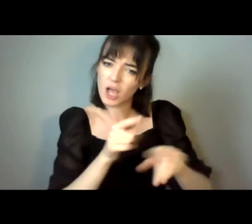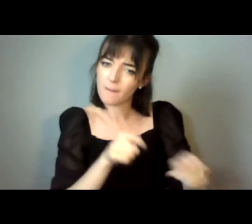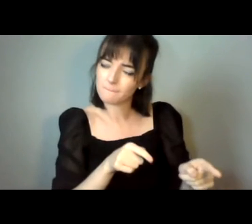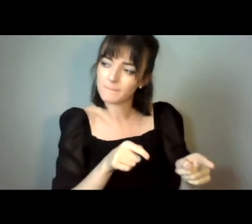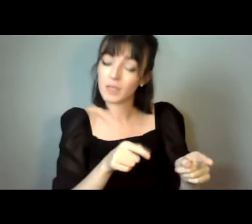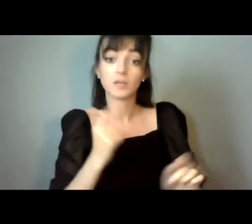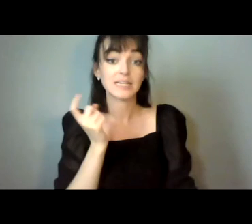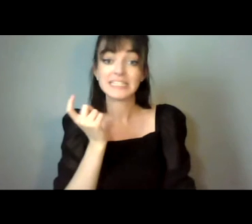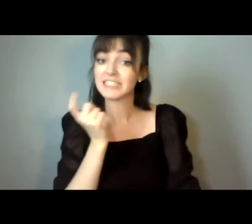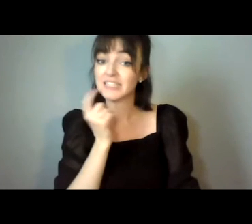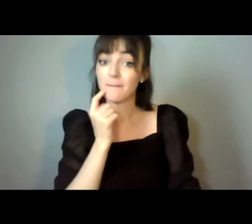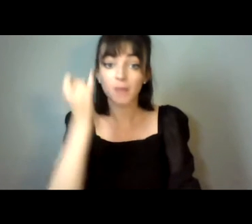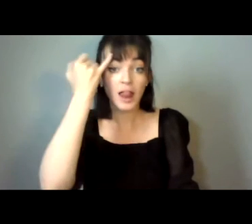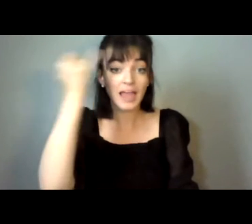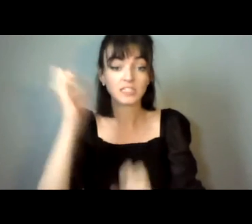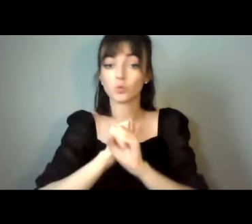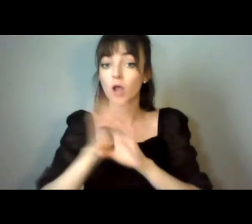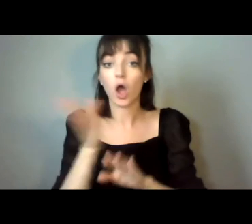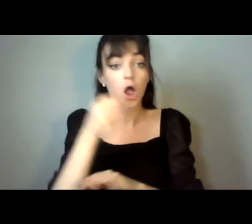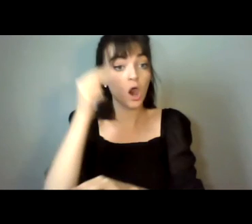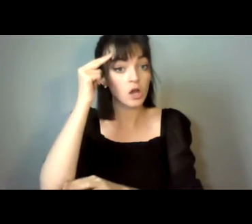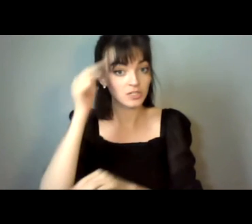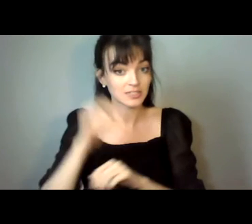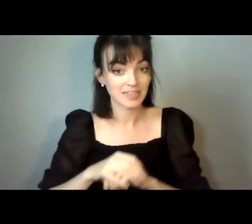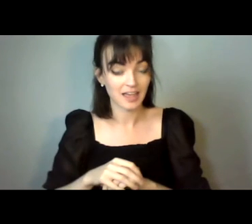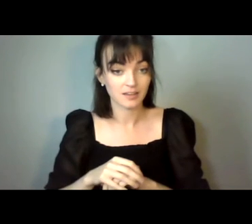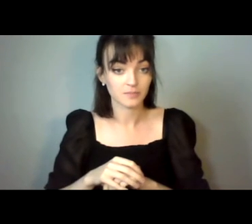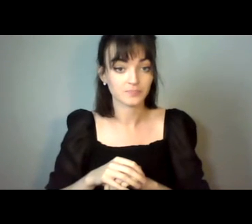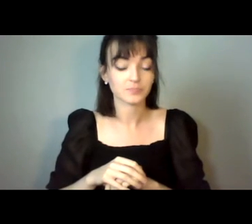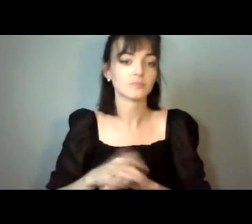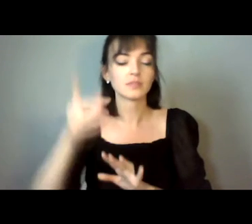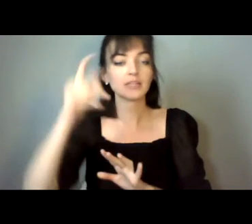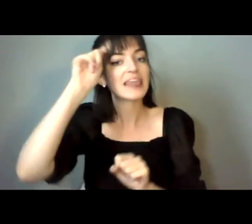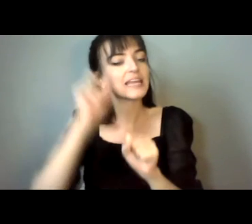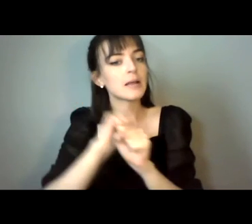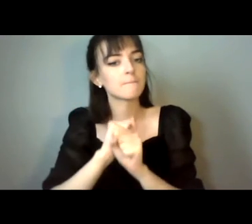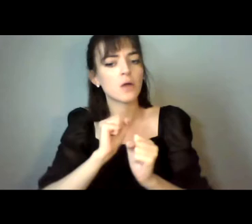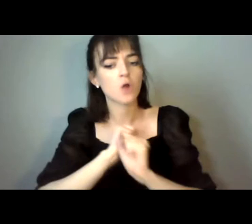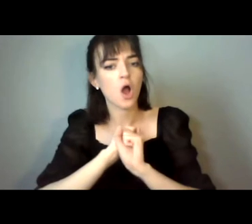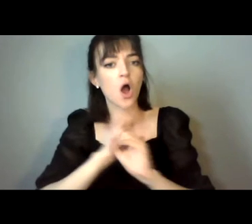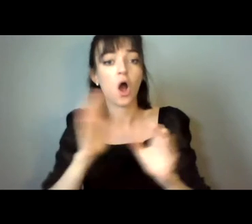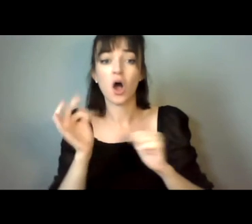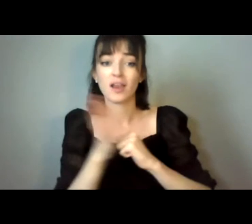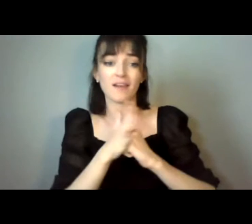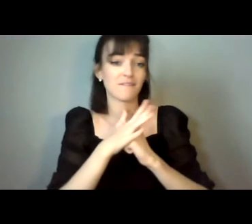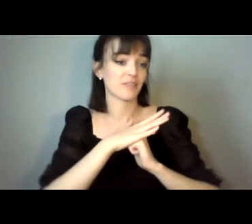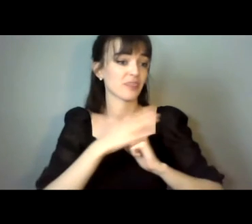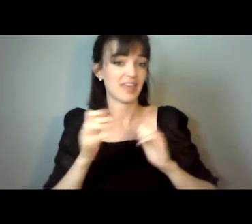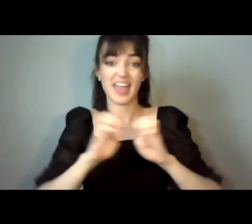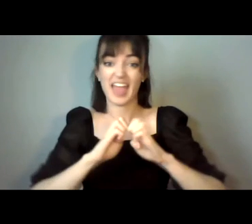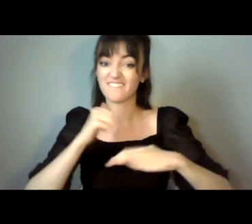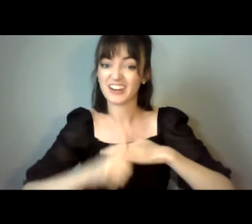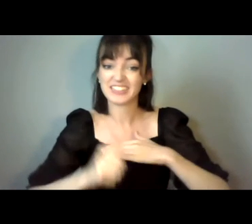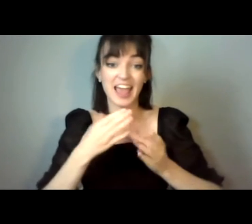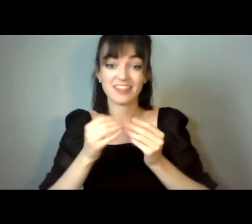simple concepts we all understand. In fact, think of all of the cliches that we use to